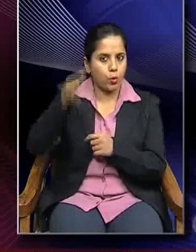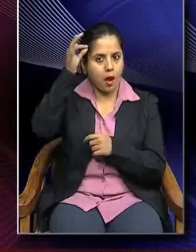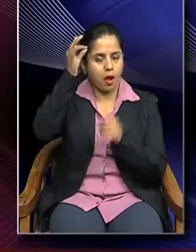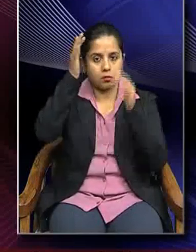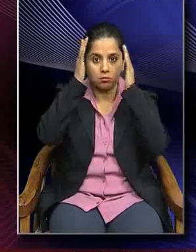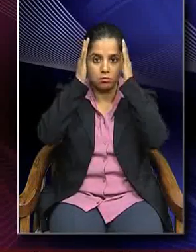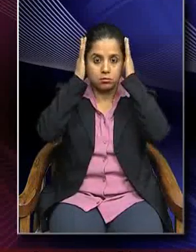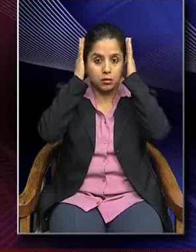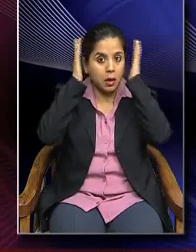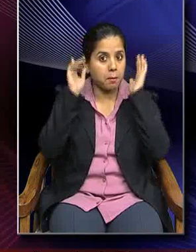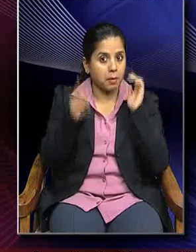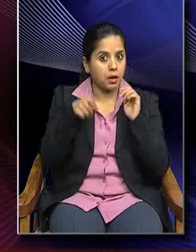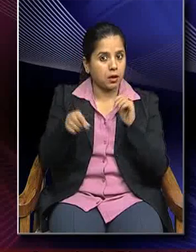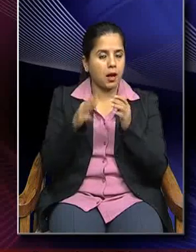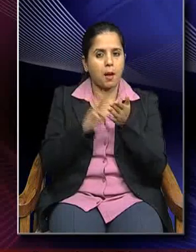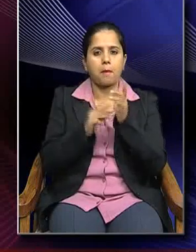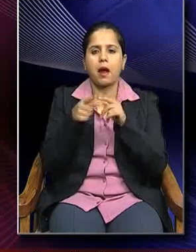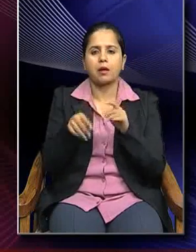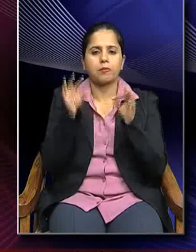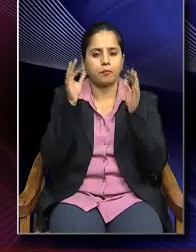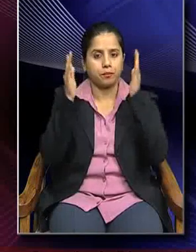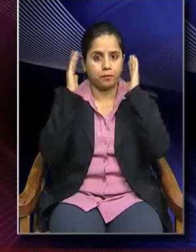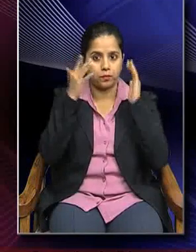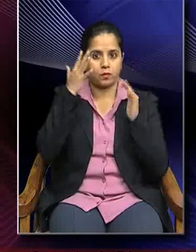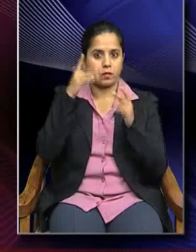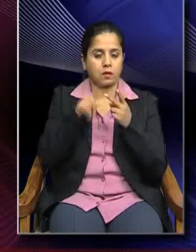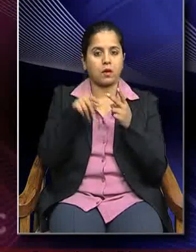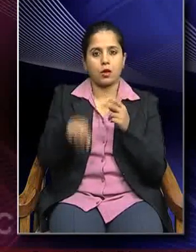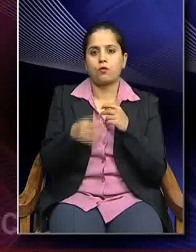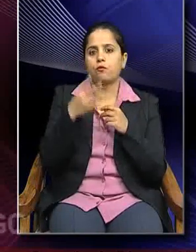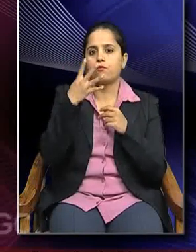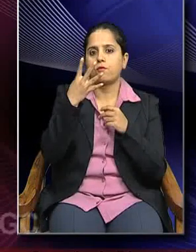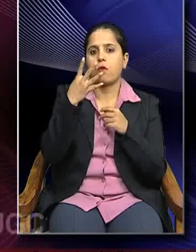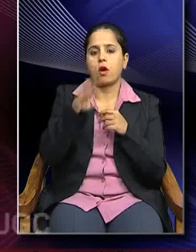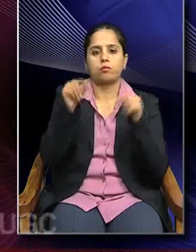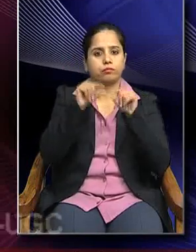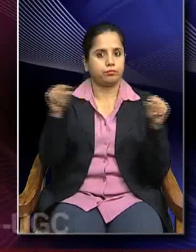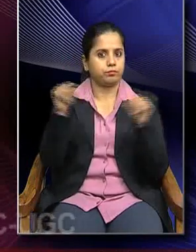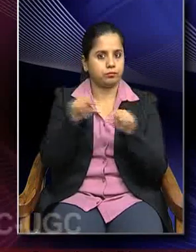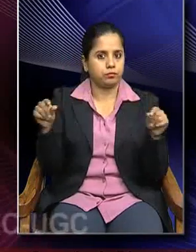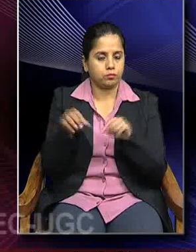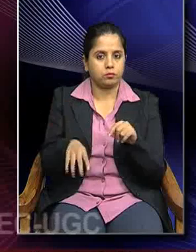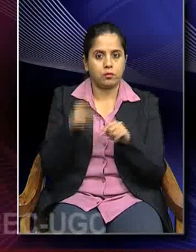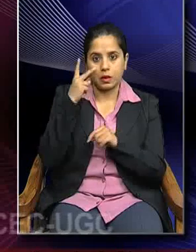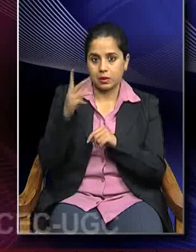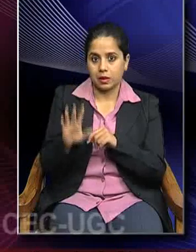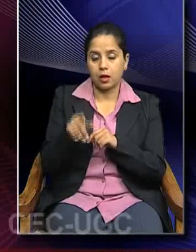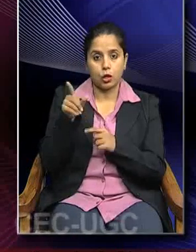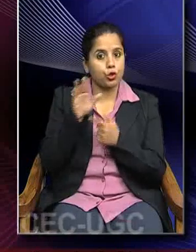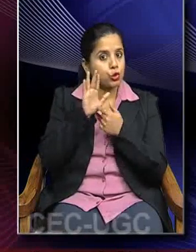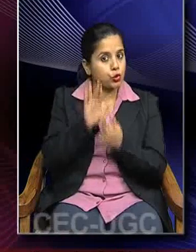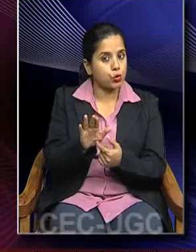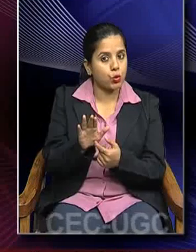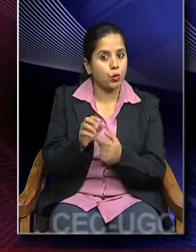head in matted fashion. There are forehead lines that are very distinctly represented.